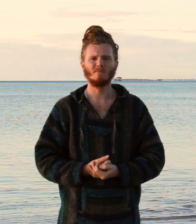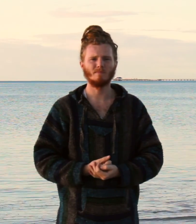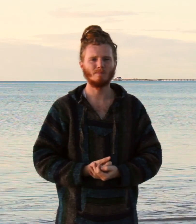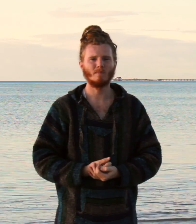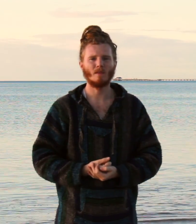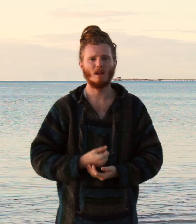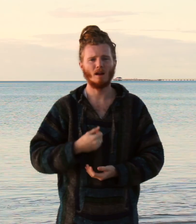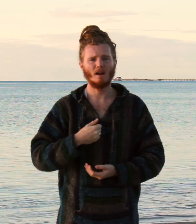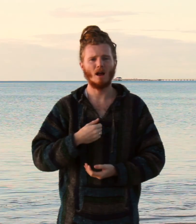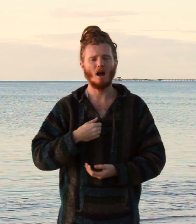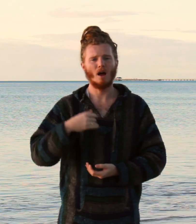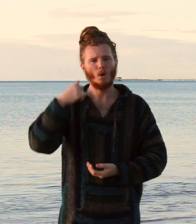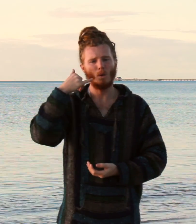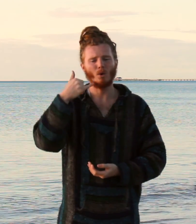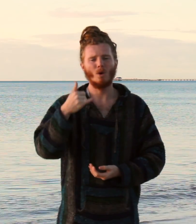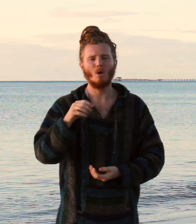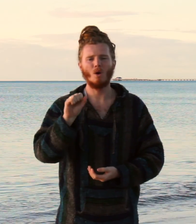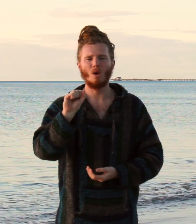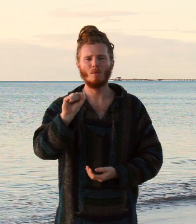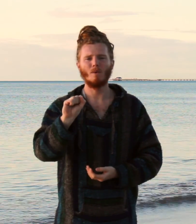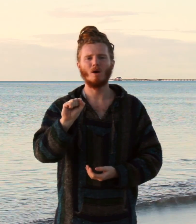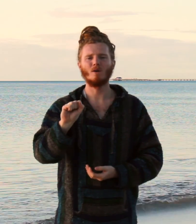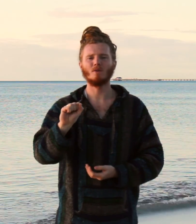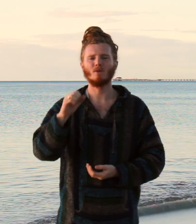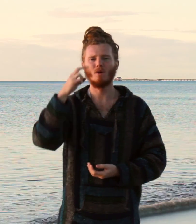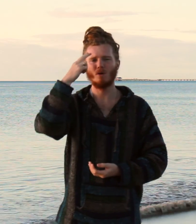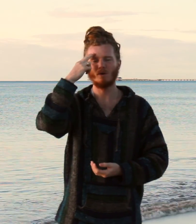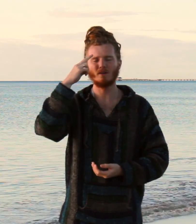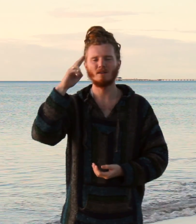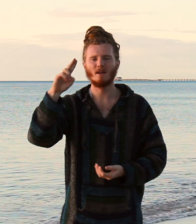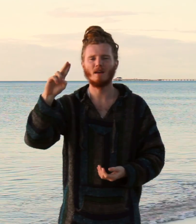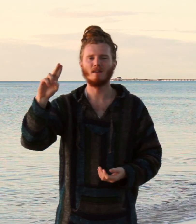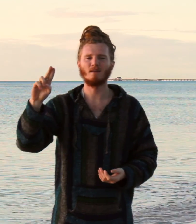I will call upon your name